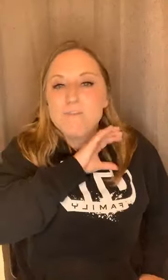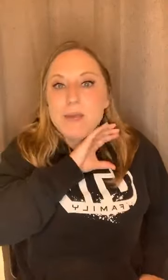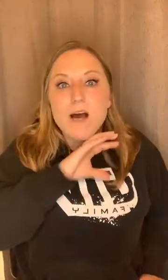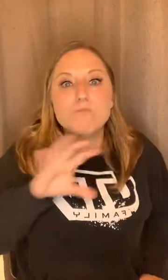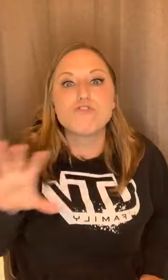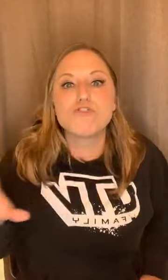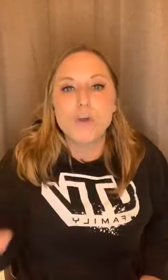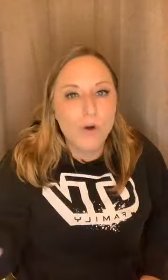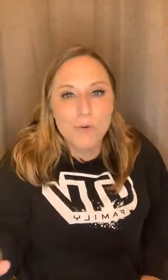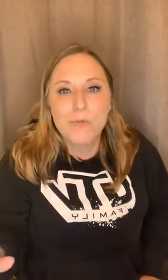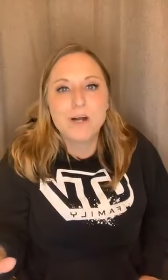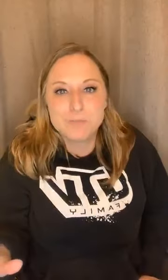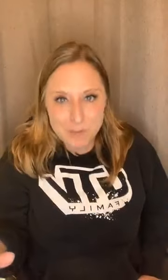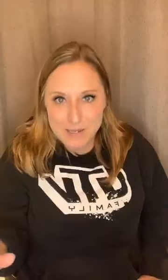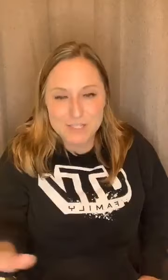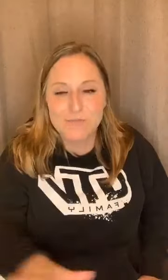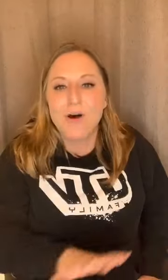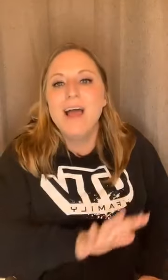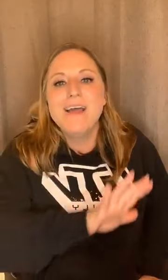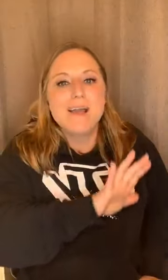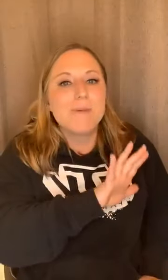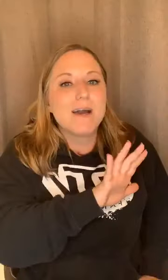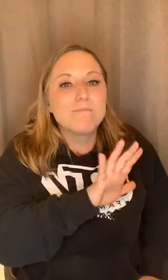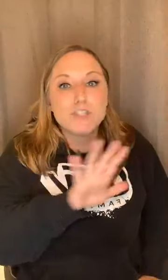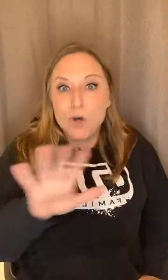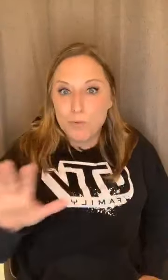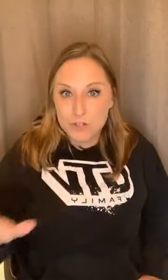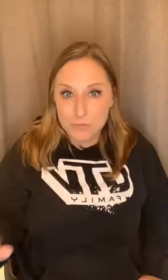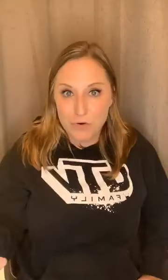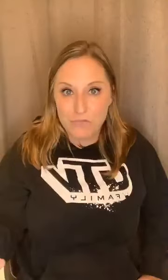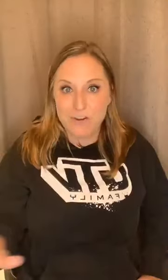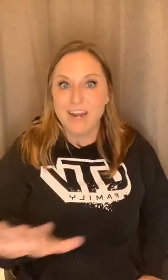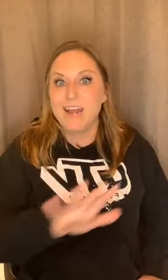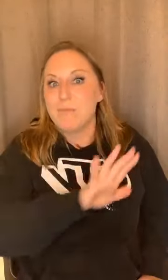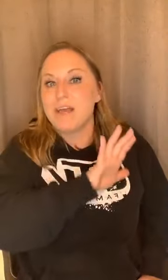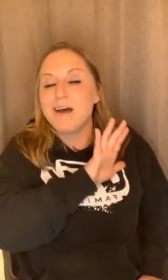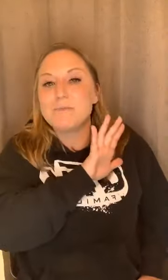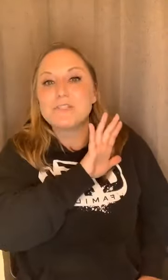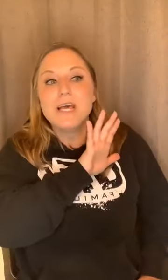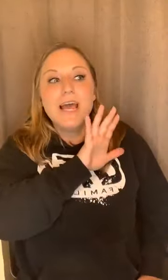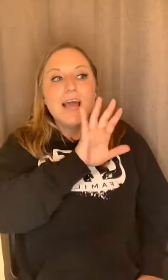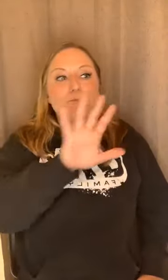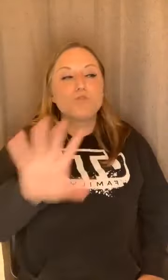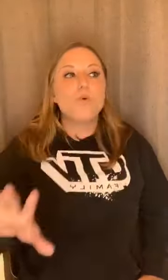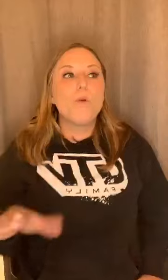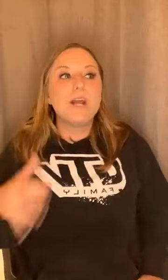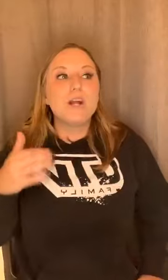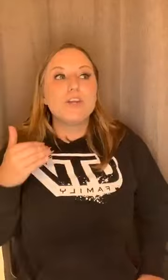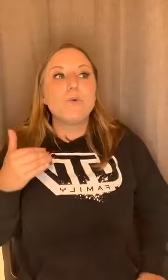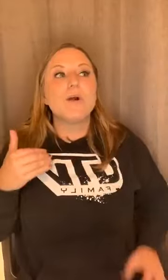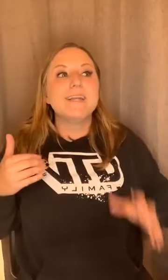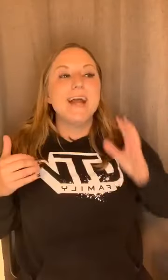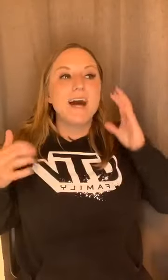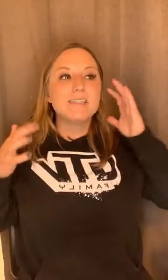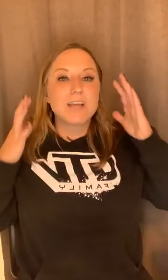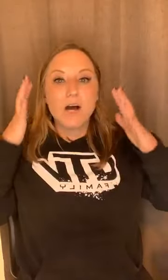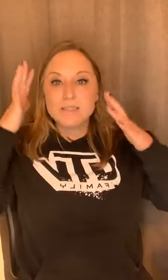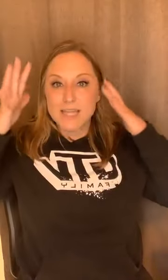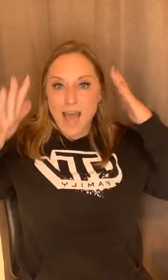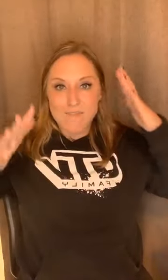becomes so much more peaceful. It becomes so much more free. It becomes to where you're not constantly having